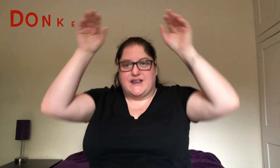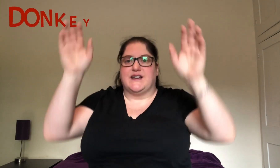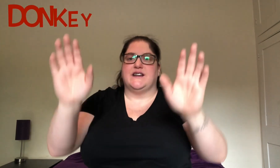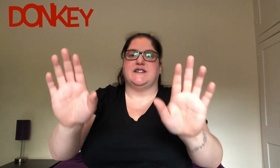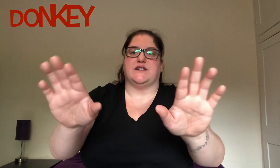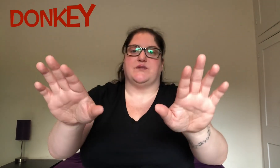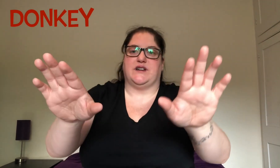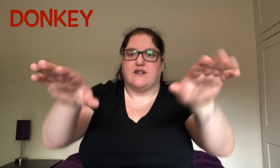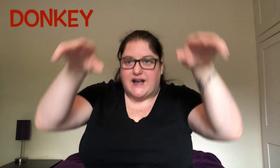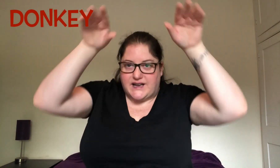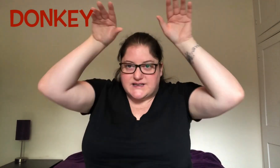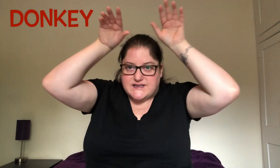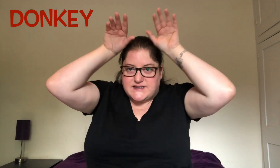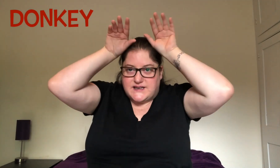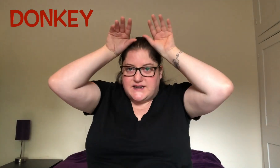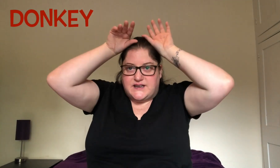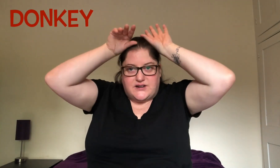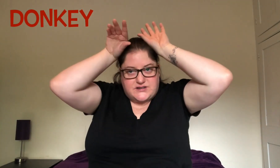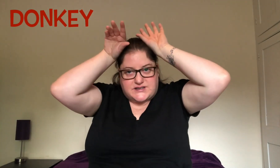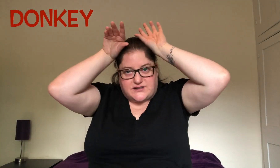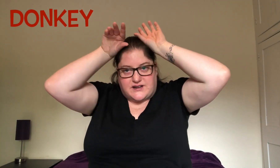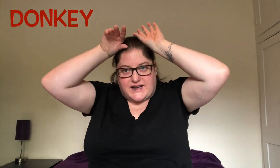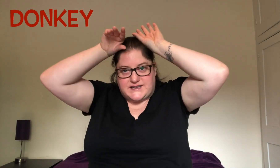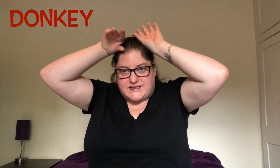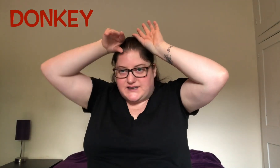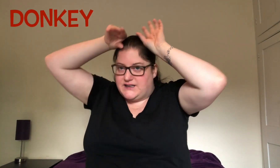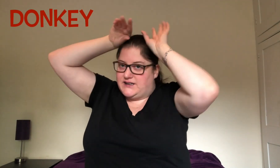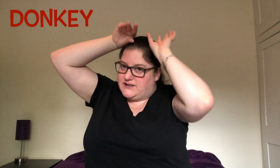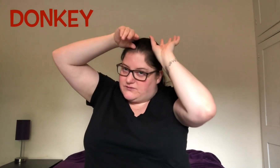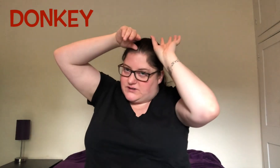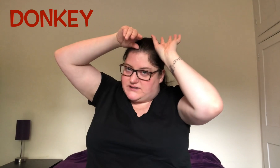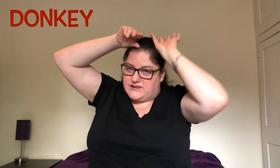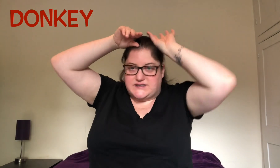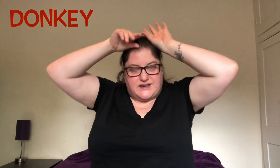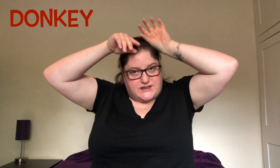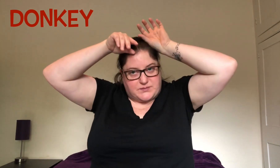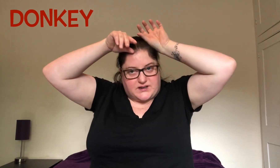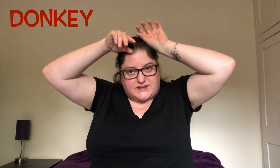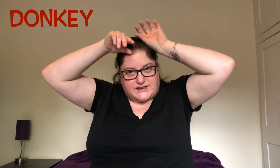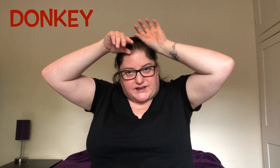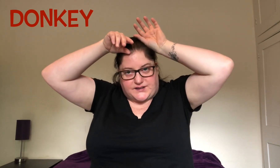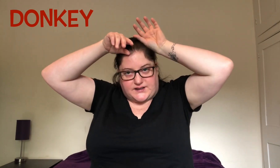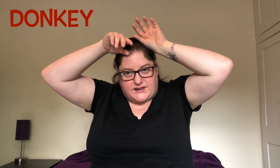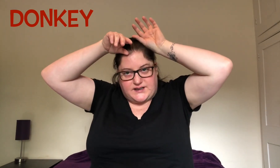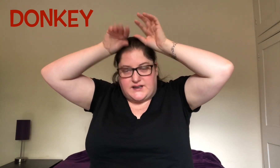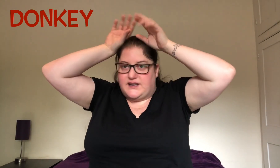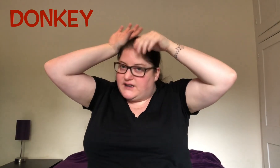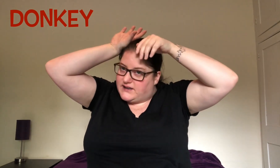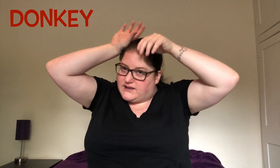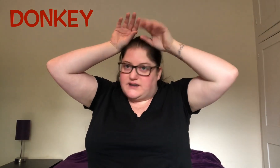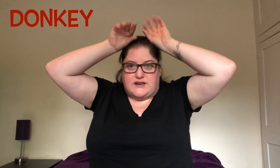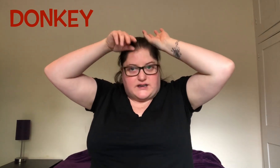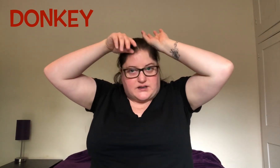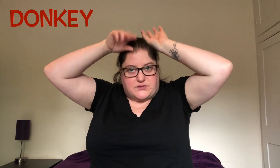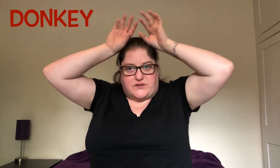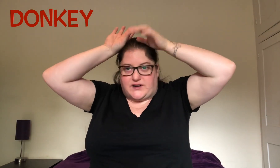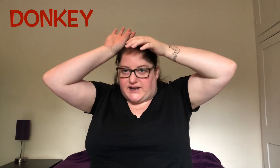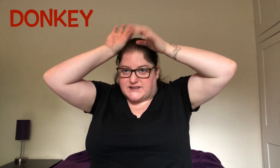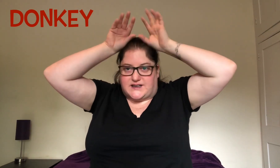So bring your hands onto your head. One slightly behind the other and move your hands like